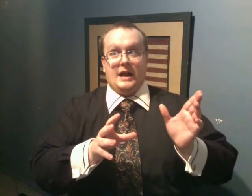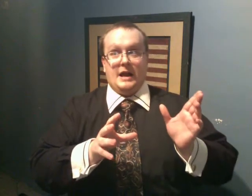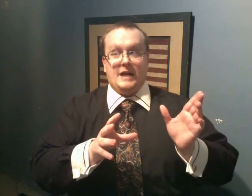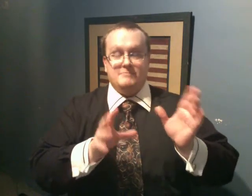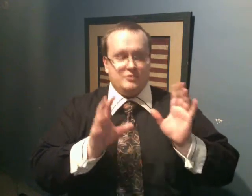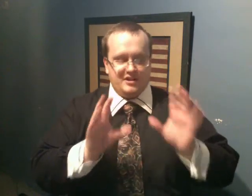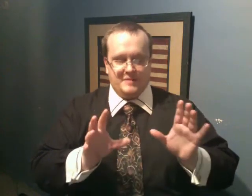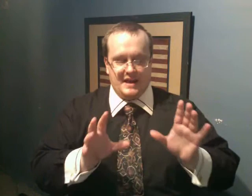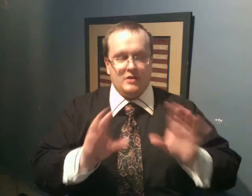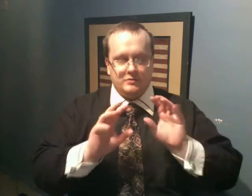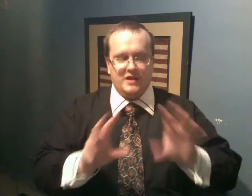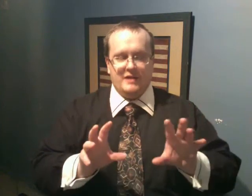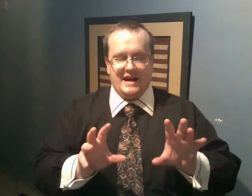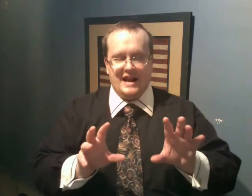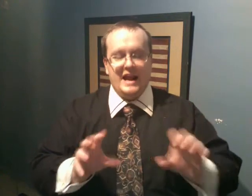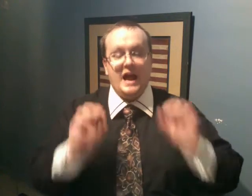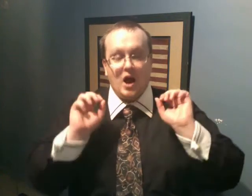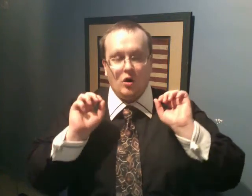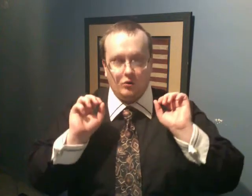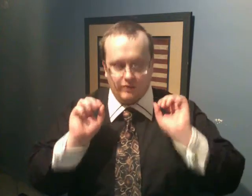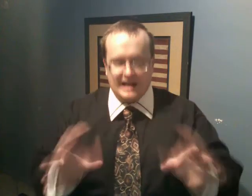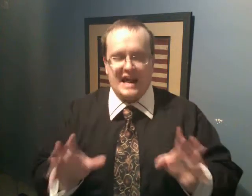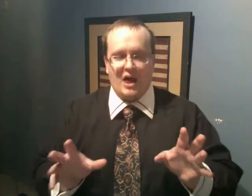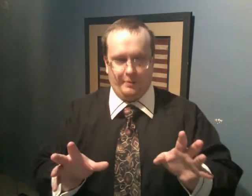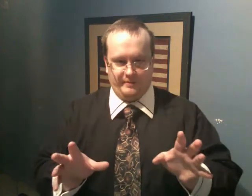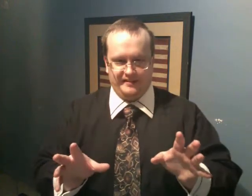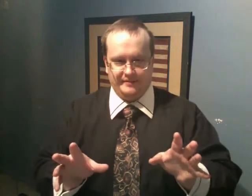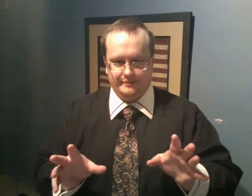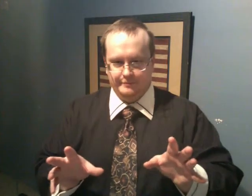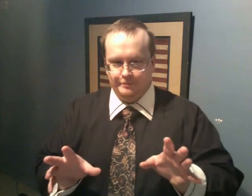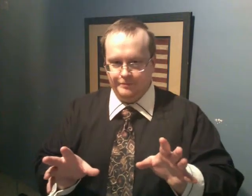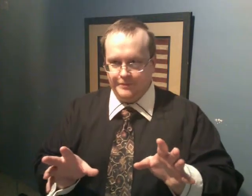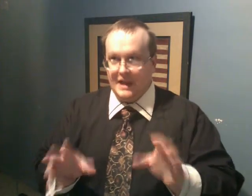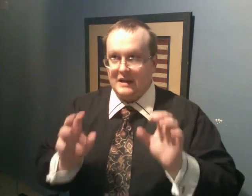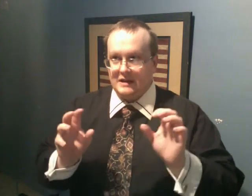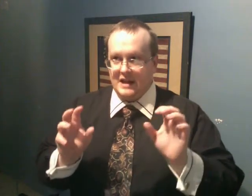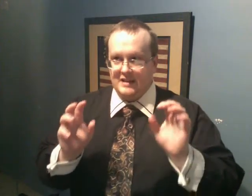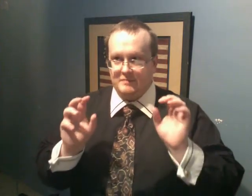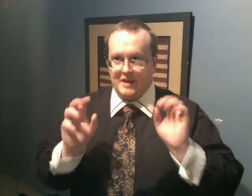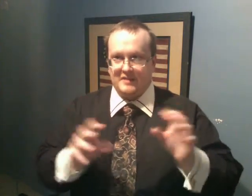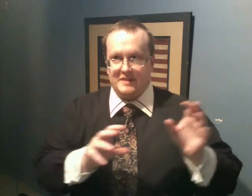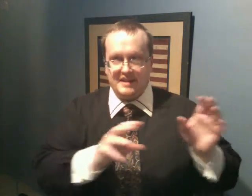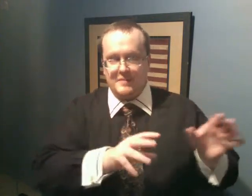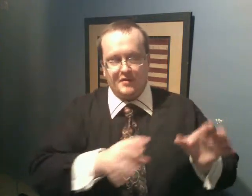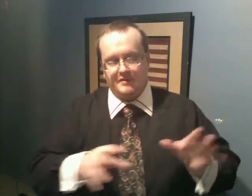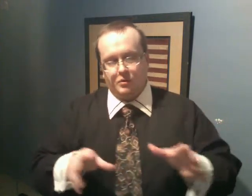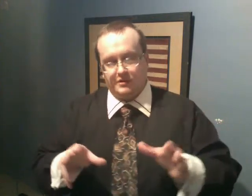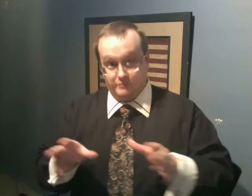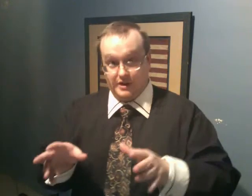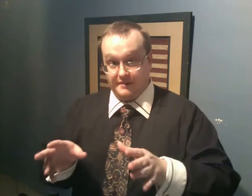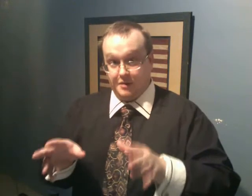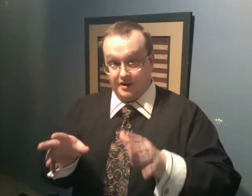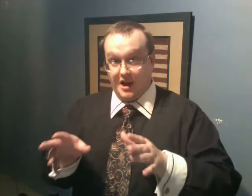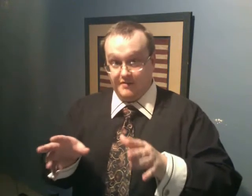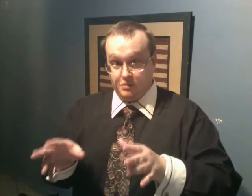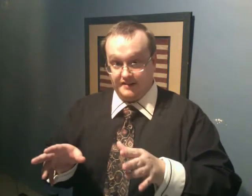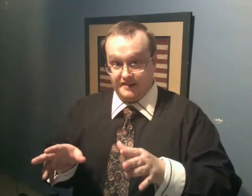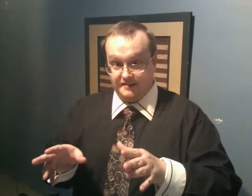And trust me, rewriting really helps. It is possibly the most important part of the process.